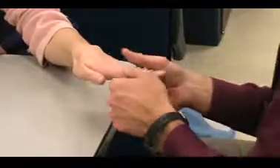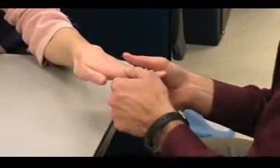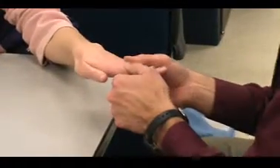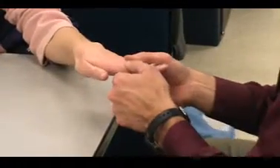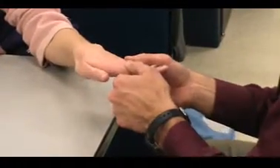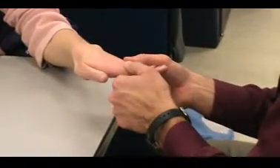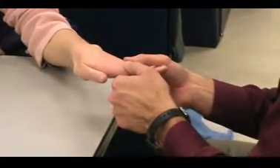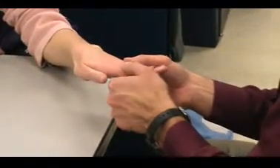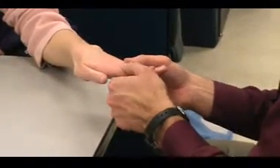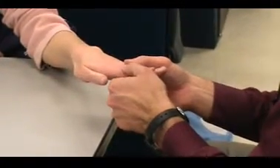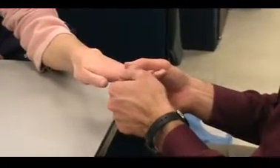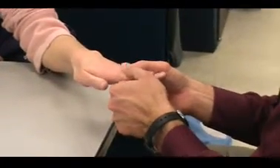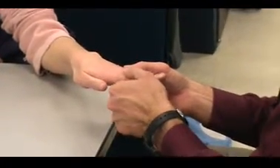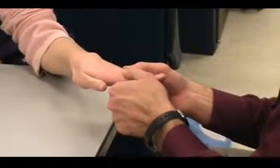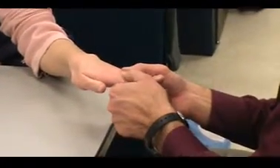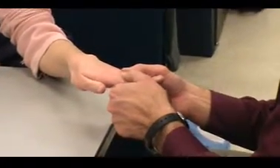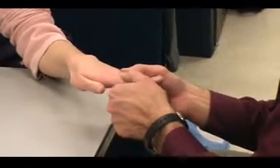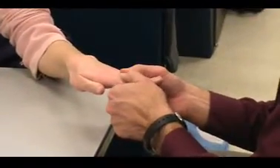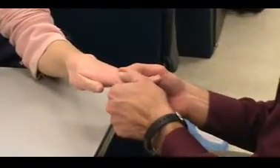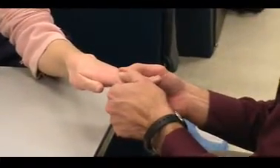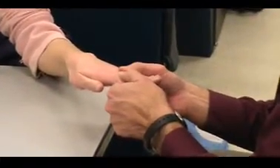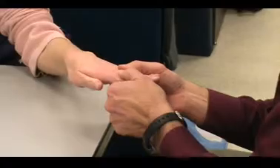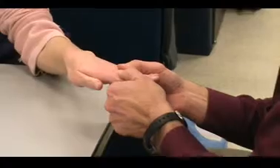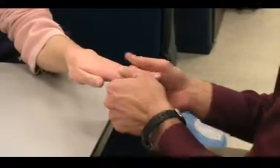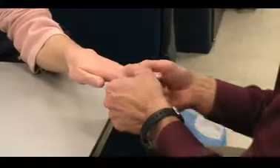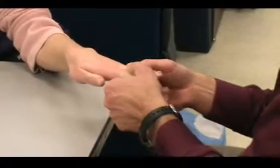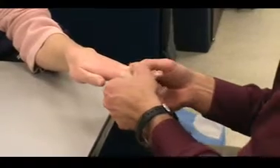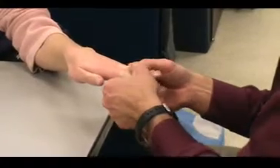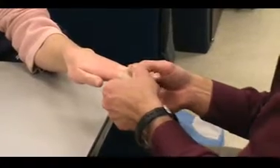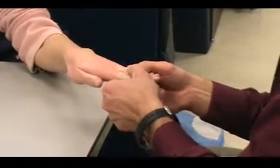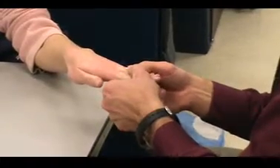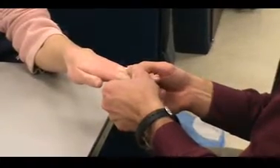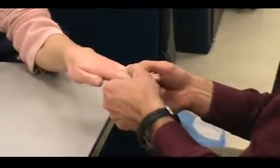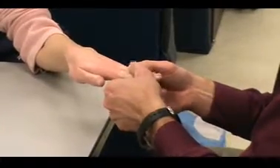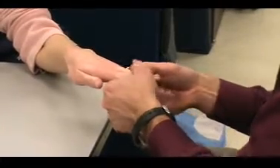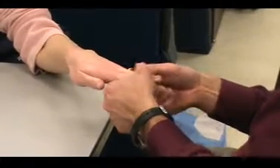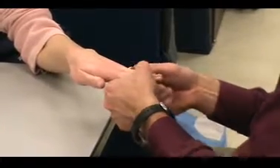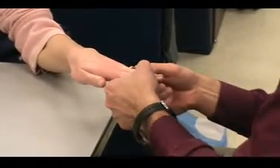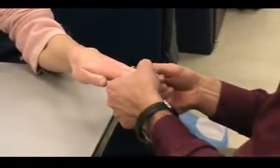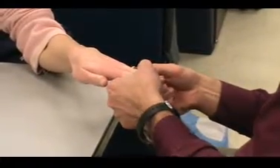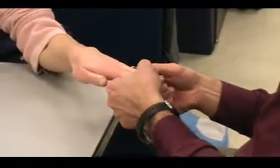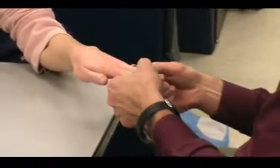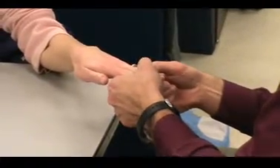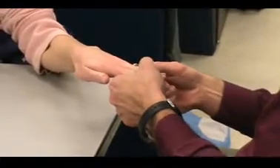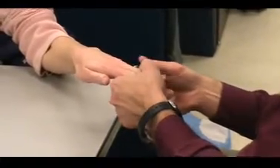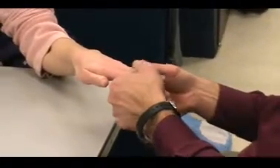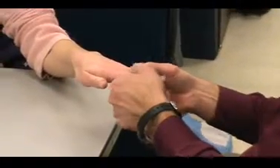tight together, okay, and don't let me pull your fingers apart, okay, so let me pull apart, good, don't let me pull apart, okay.